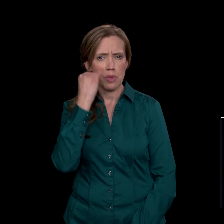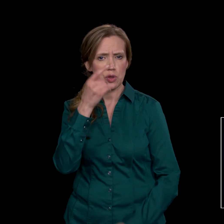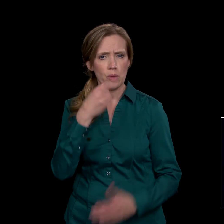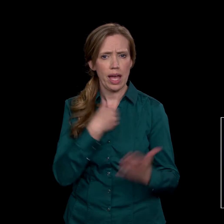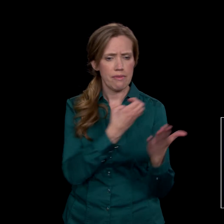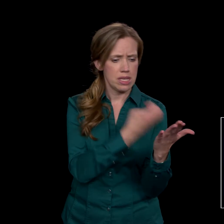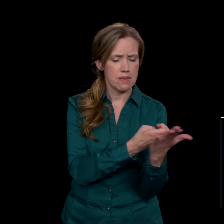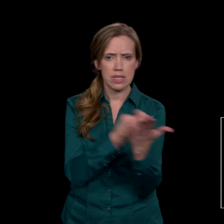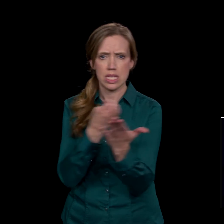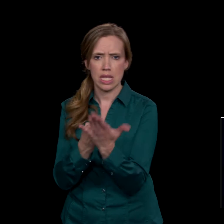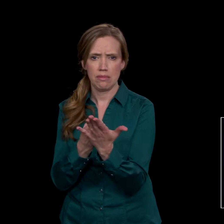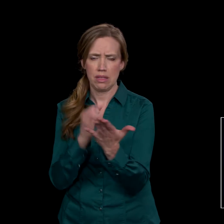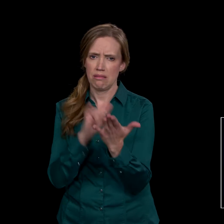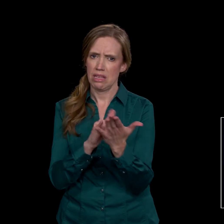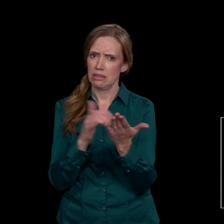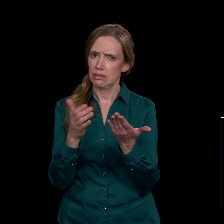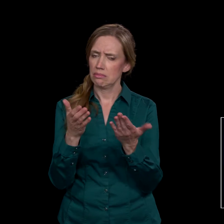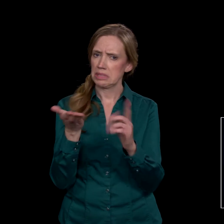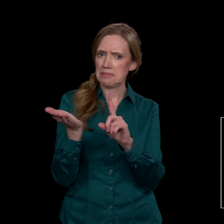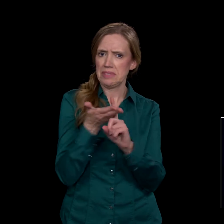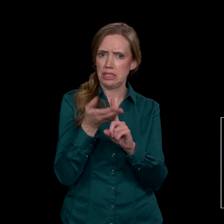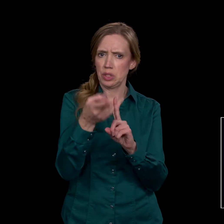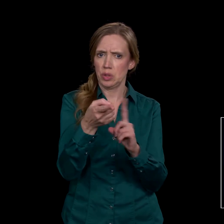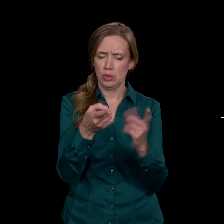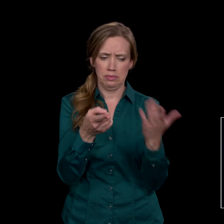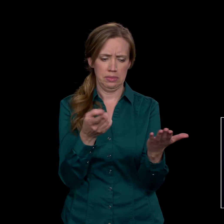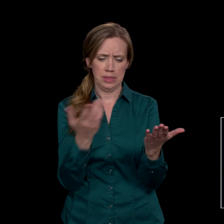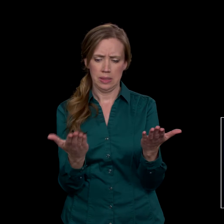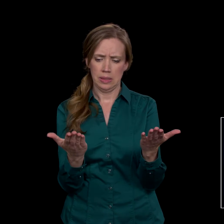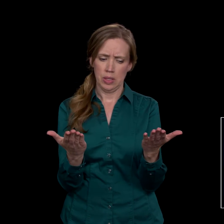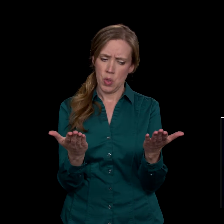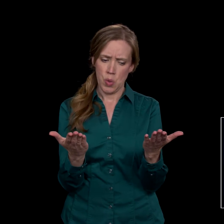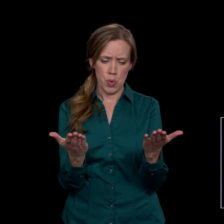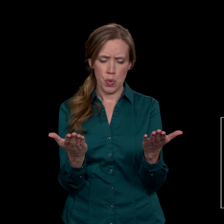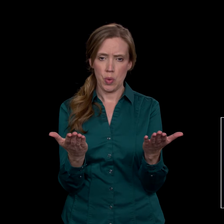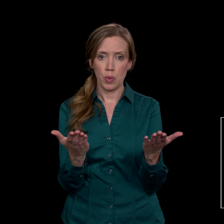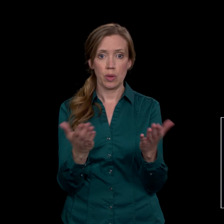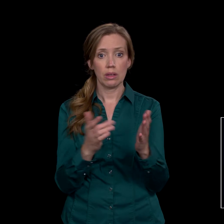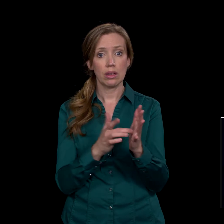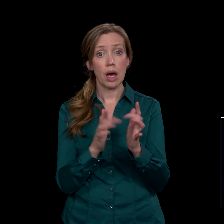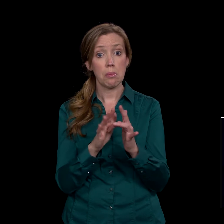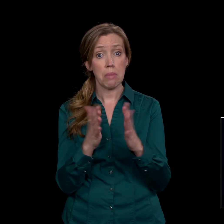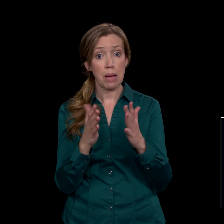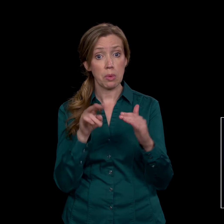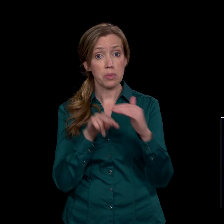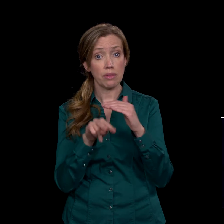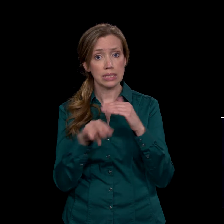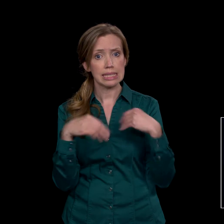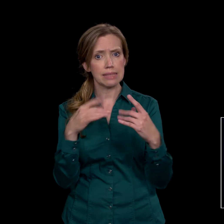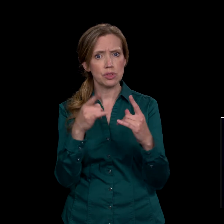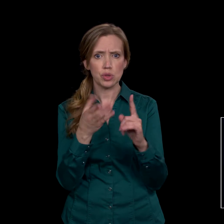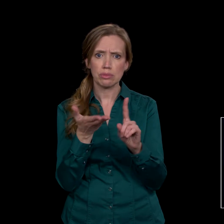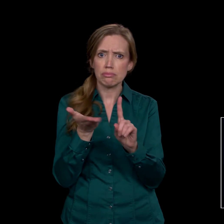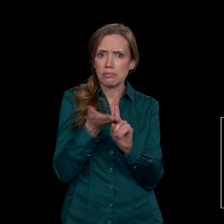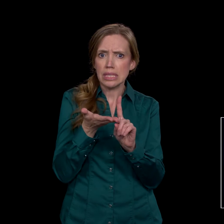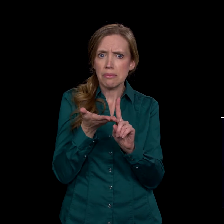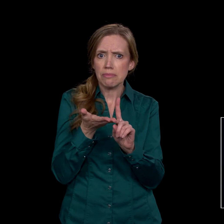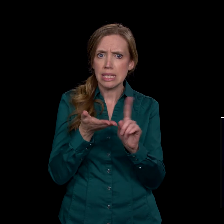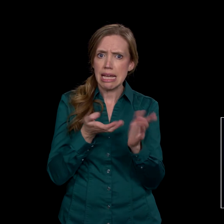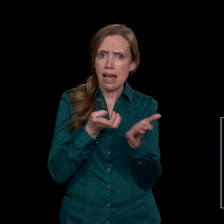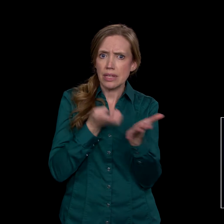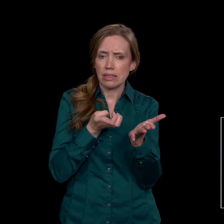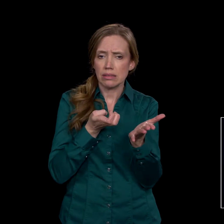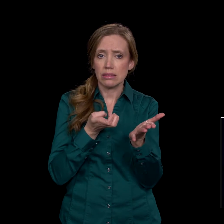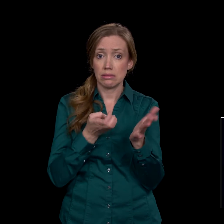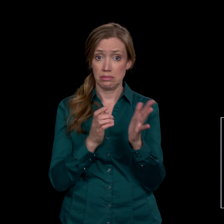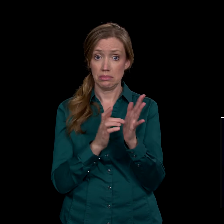What do you do when you're faced with compelling evidence? Bible prophecy gives you compelling evidence. In Daniel chapter 2, King Nebuchadnezzar's dream